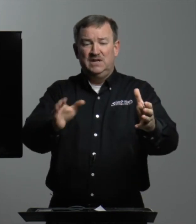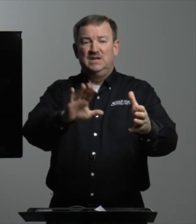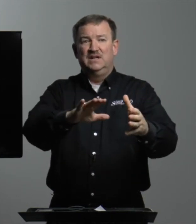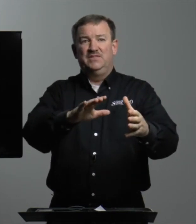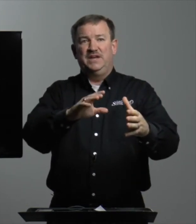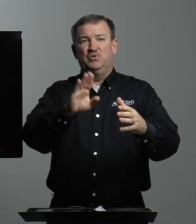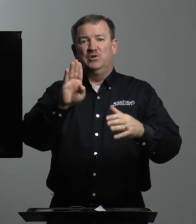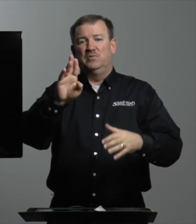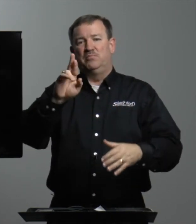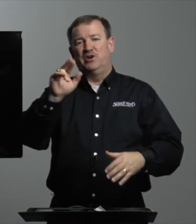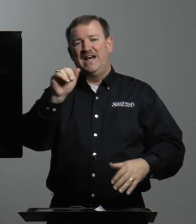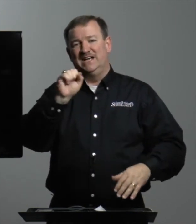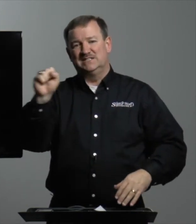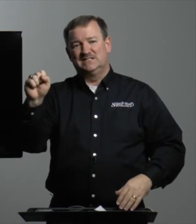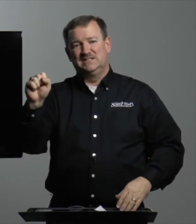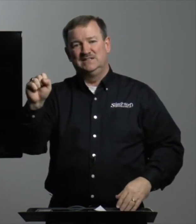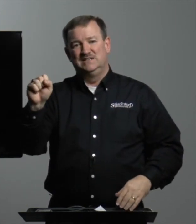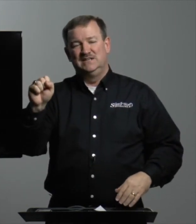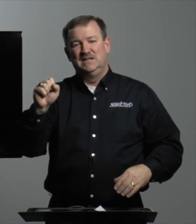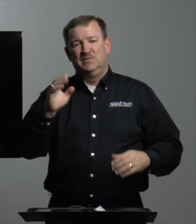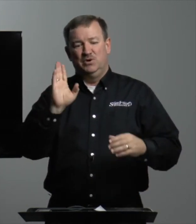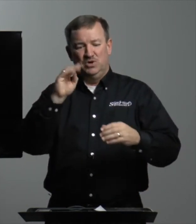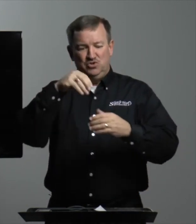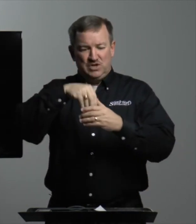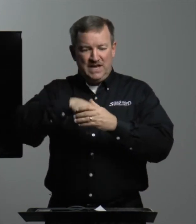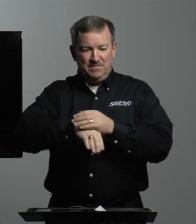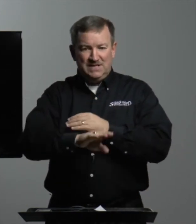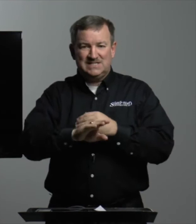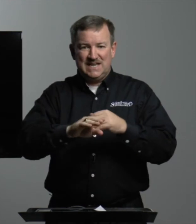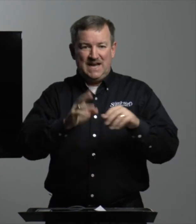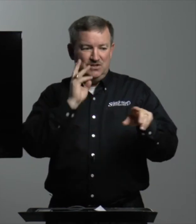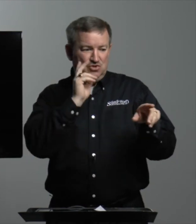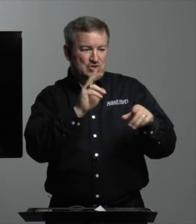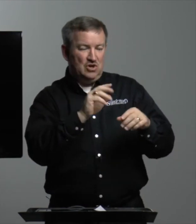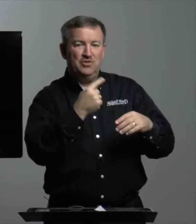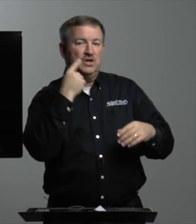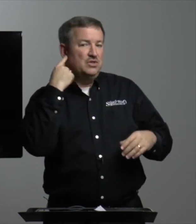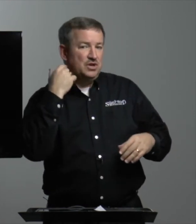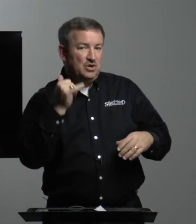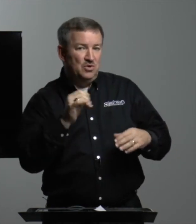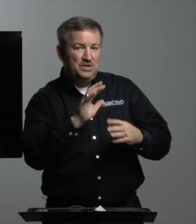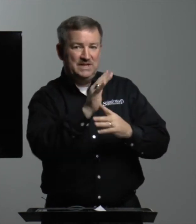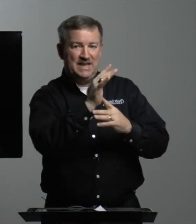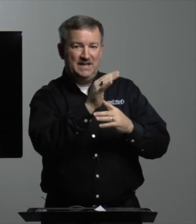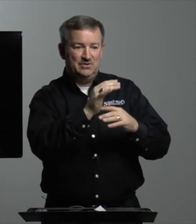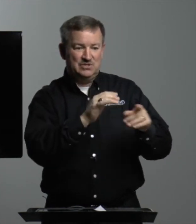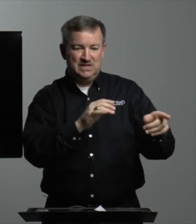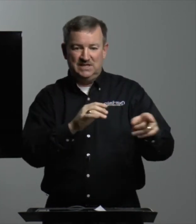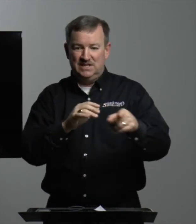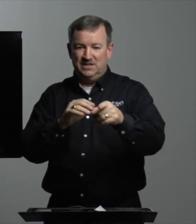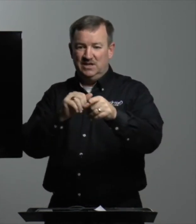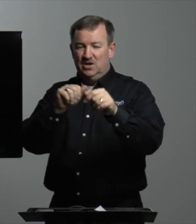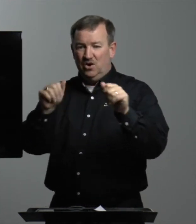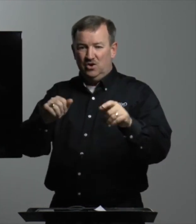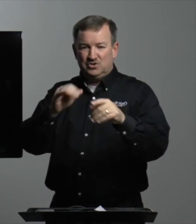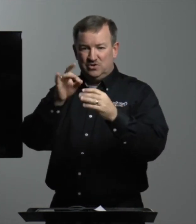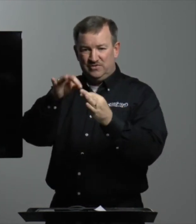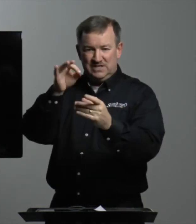they were brass. But when you came inside and you saw the golden candlestick and the altar of